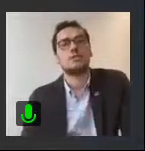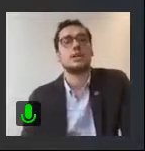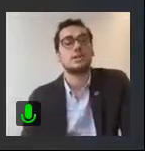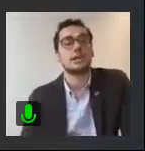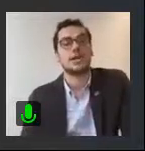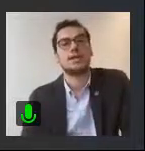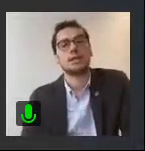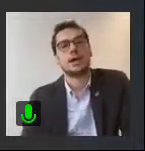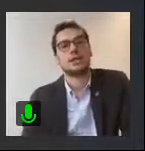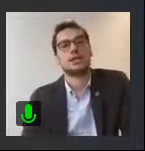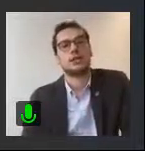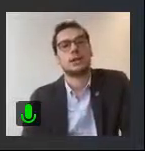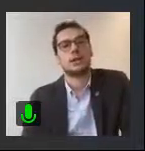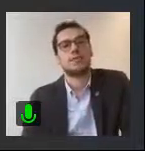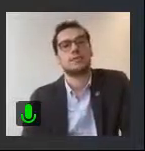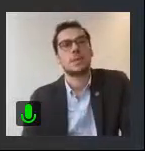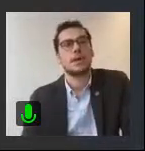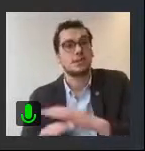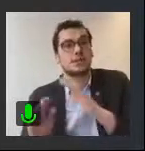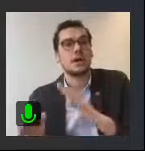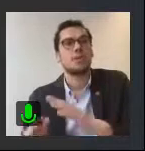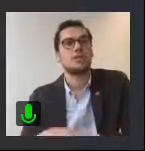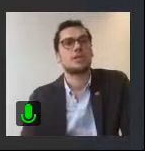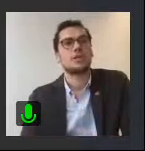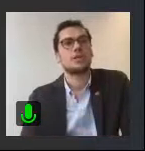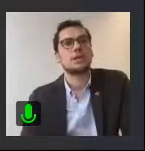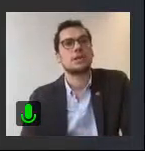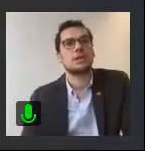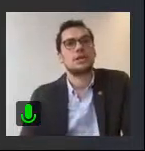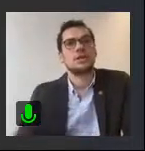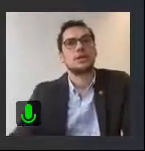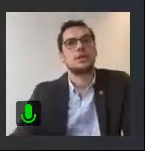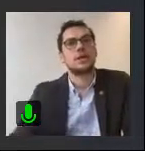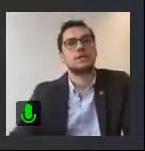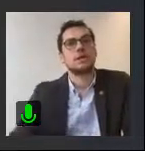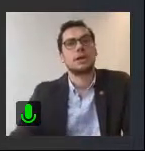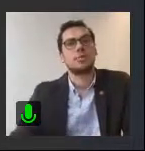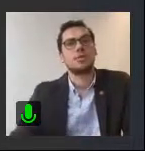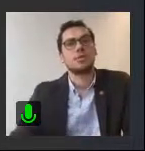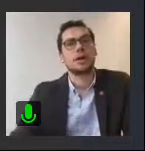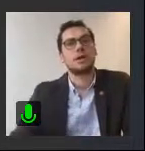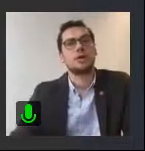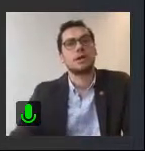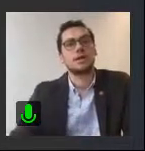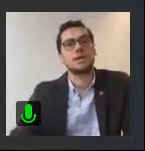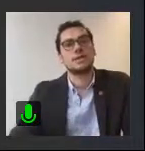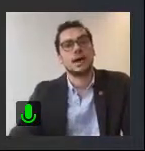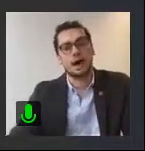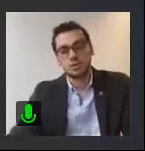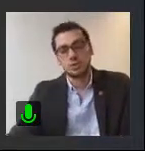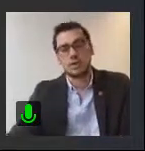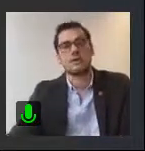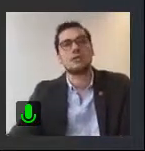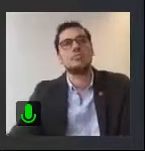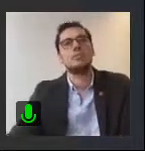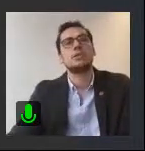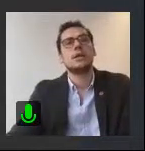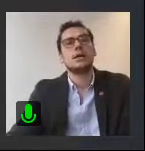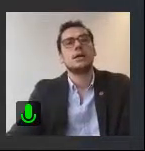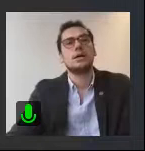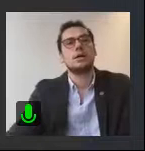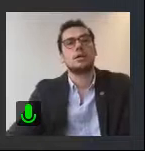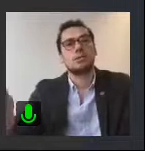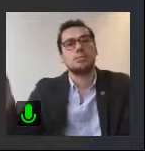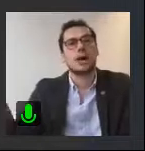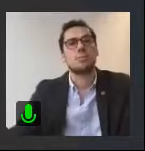investment level at the local level. Some of the national reports are already out and available,